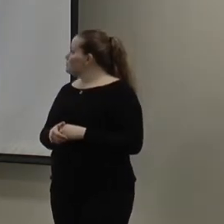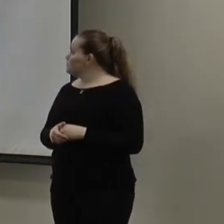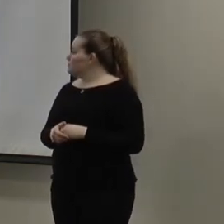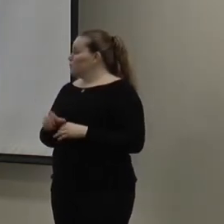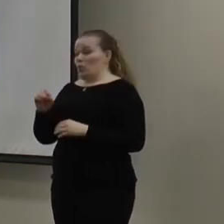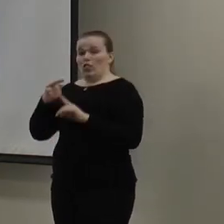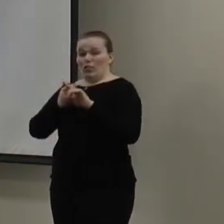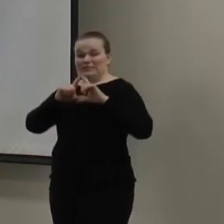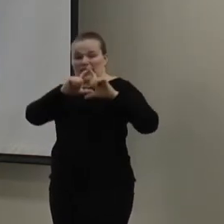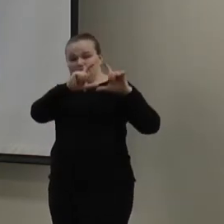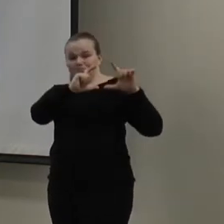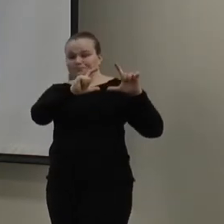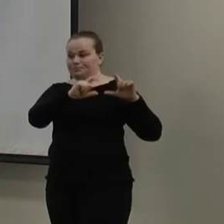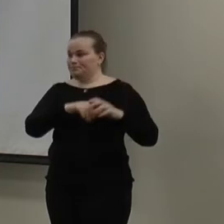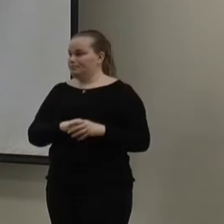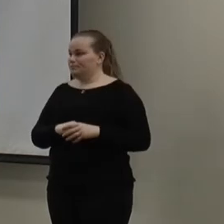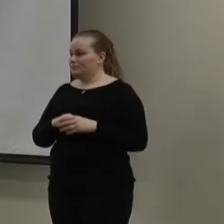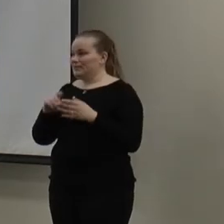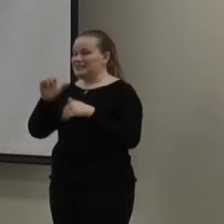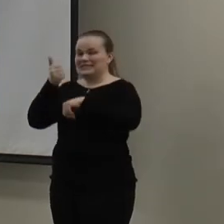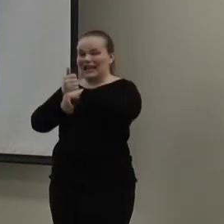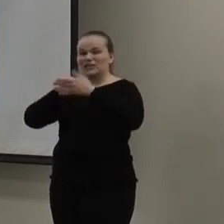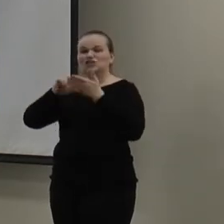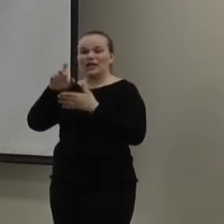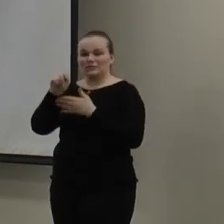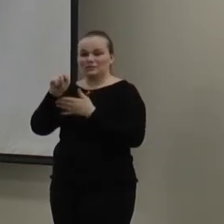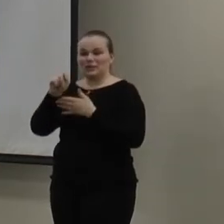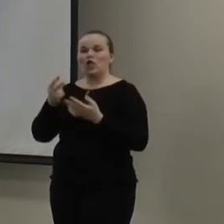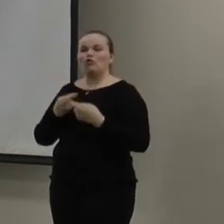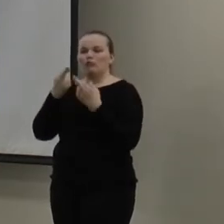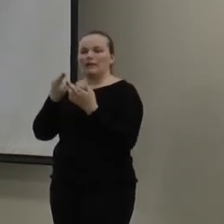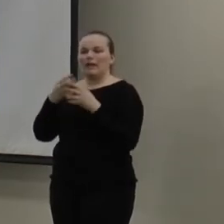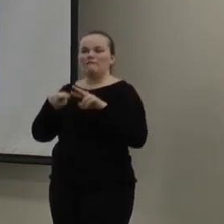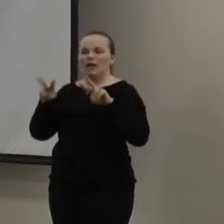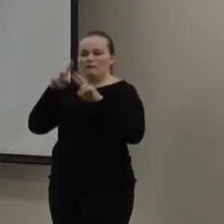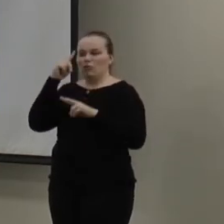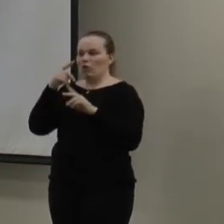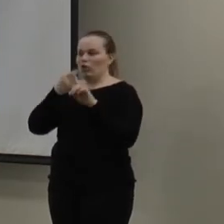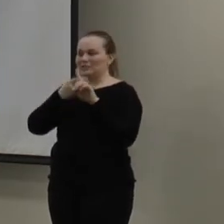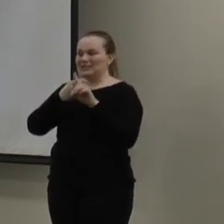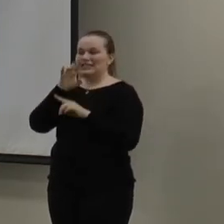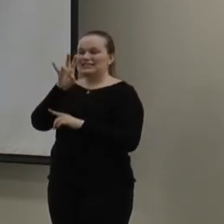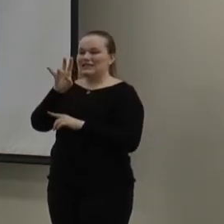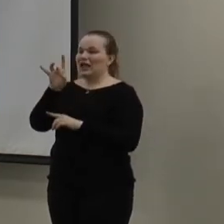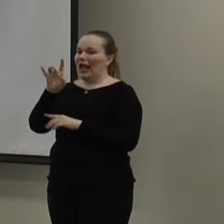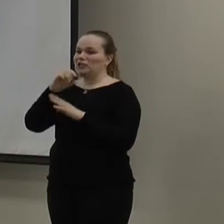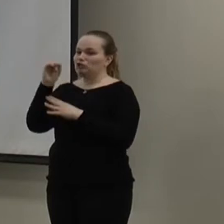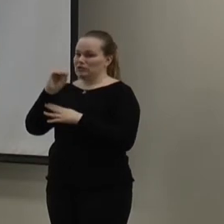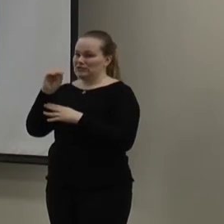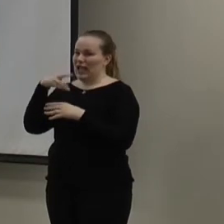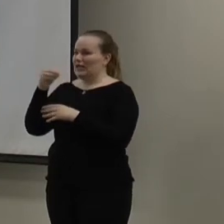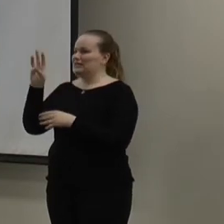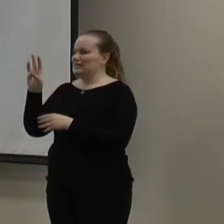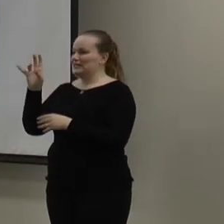So, the thermostat, set it and check it. So, the recommended values for your thermostat in the summer, 78 degrees and then